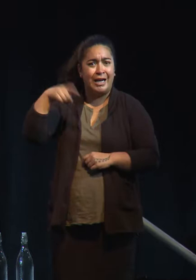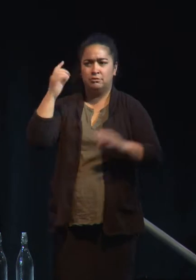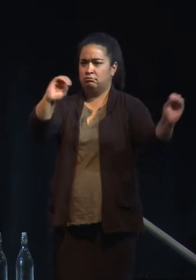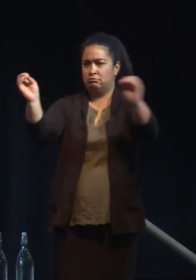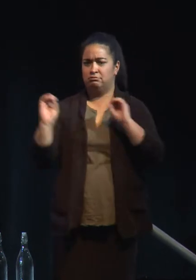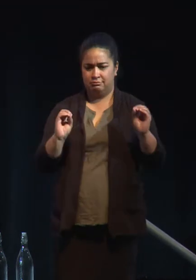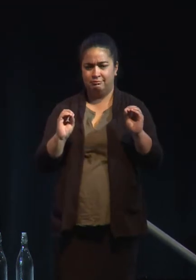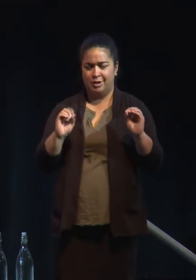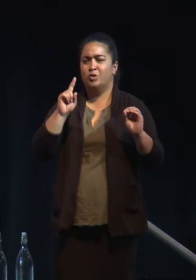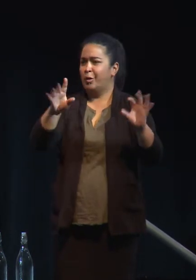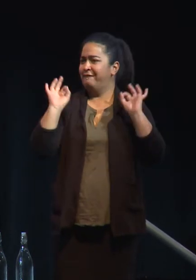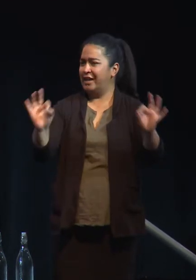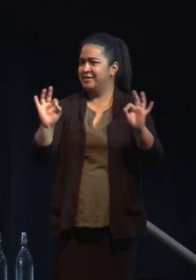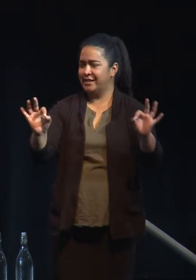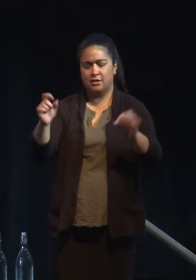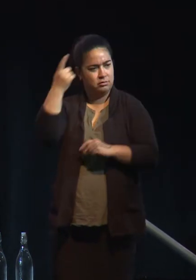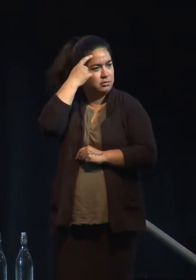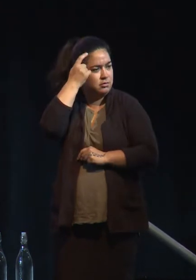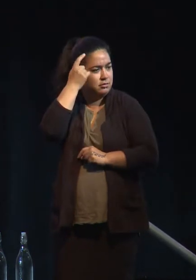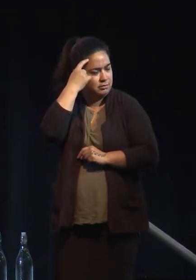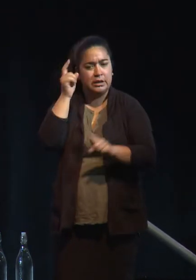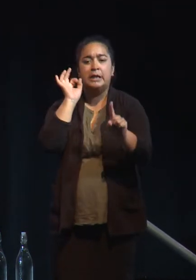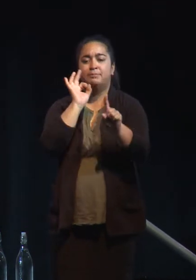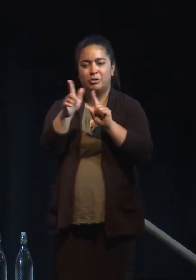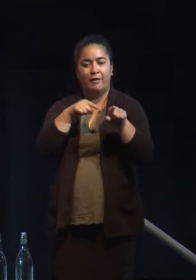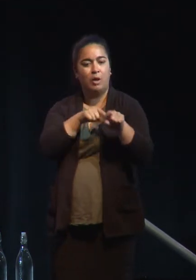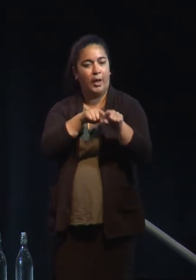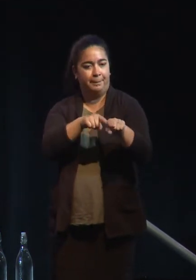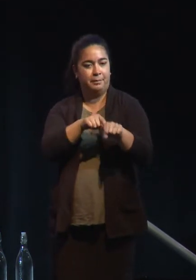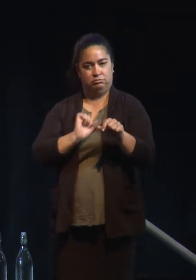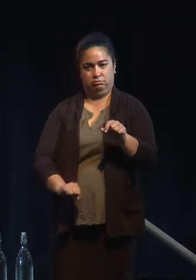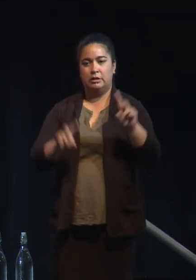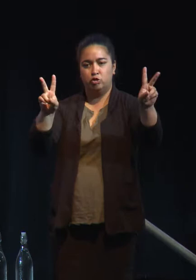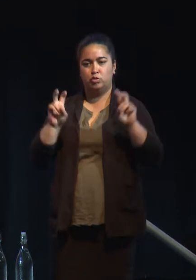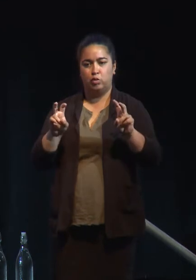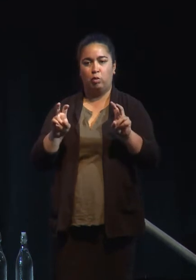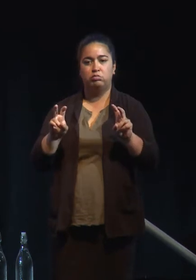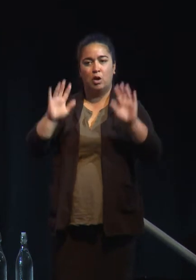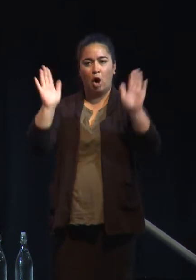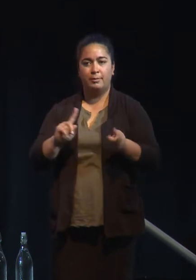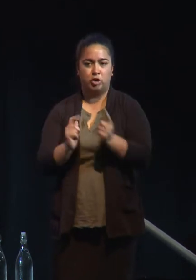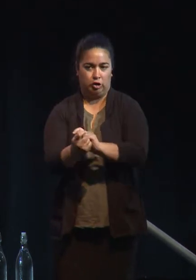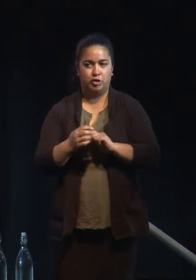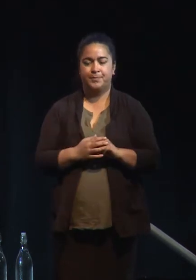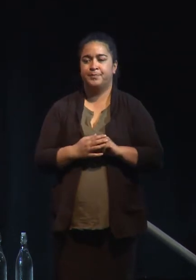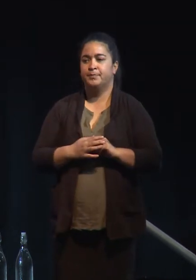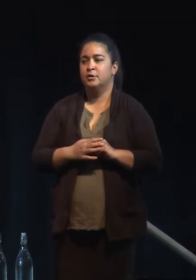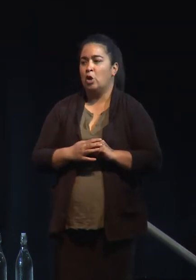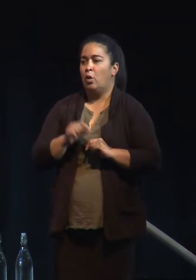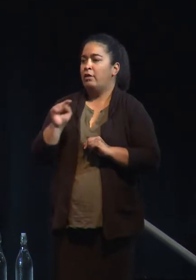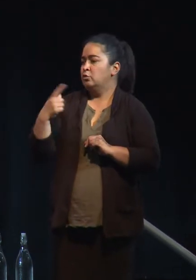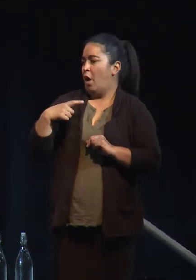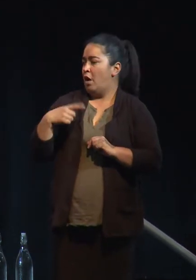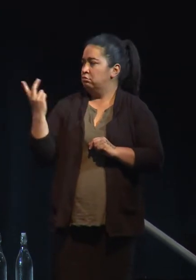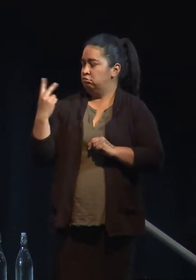insane, especially on this issue. You know, and these are the values, you know, that's why we're here and, you know,